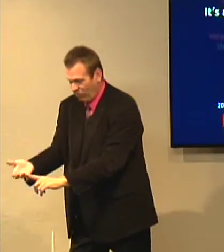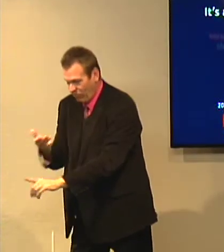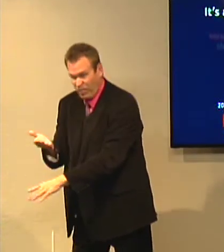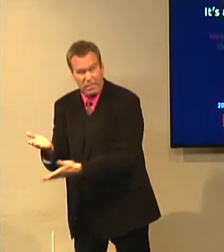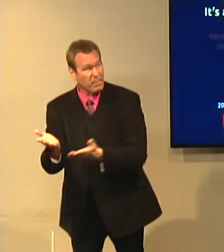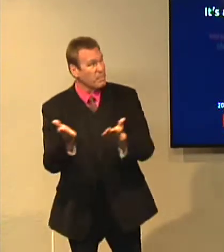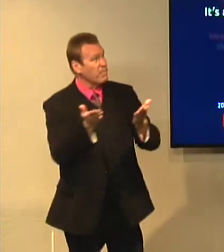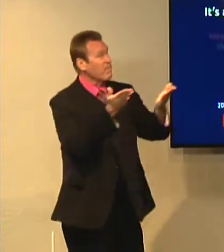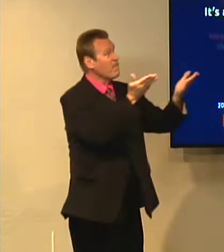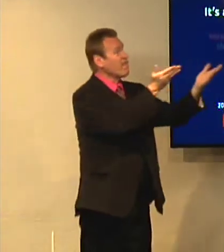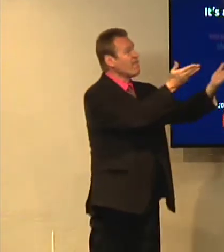their,